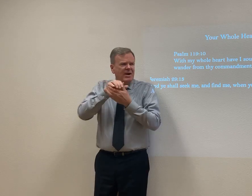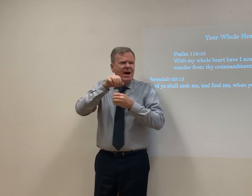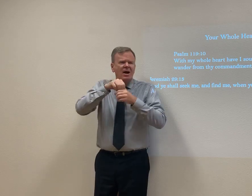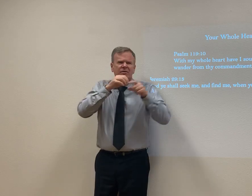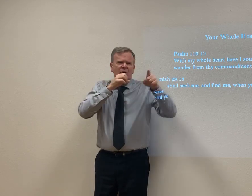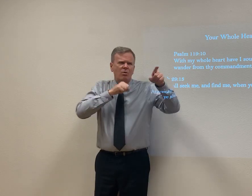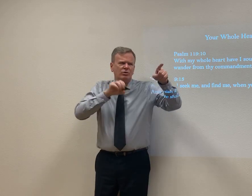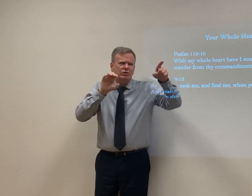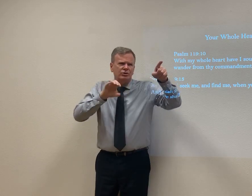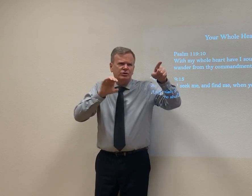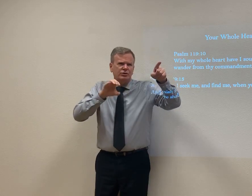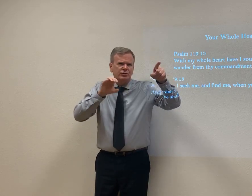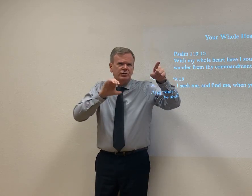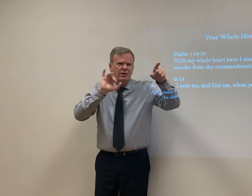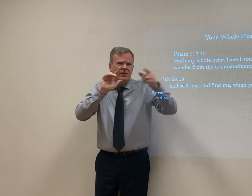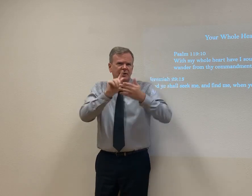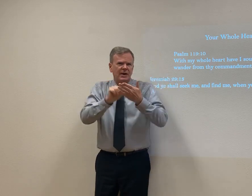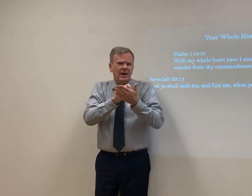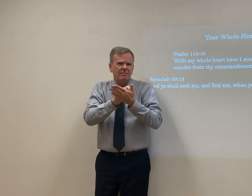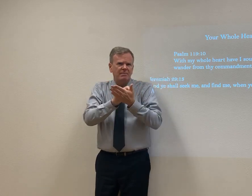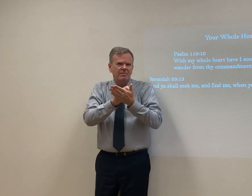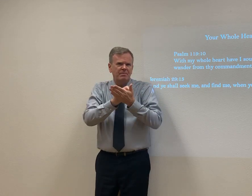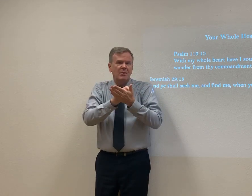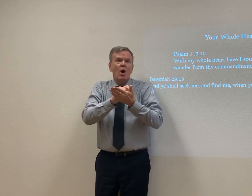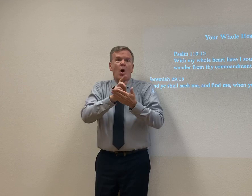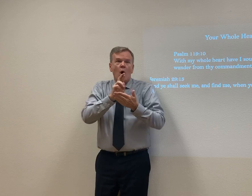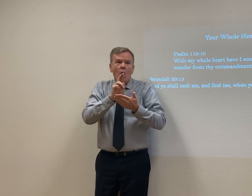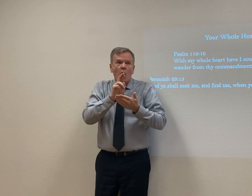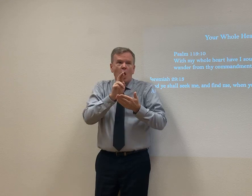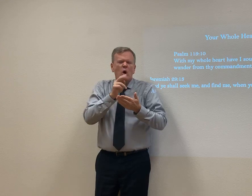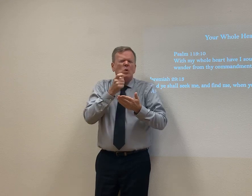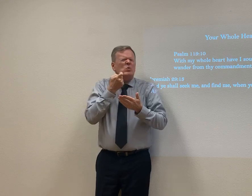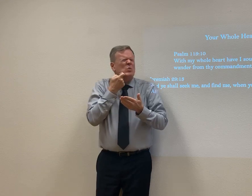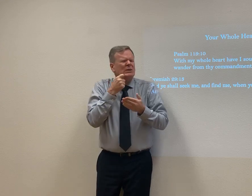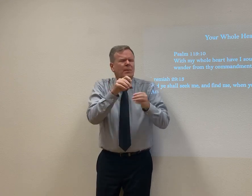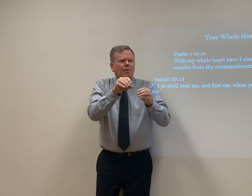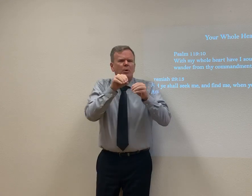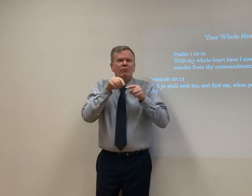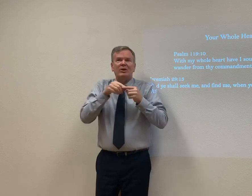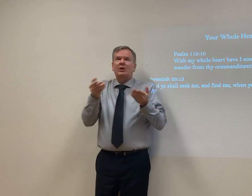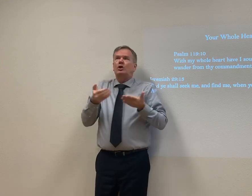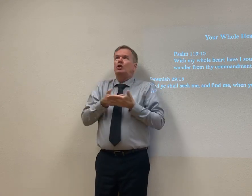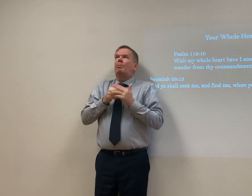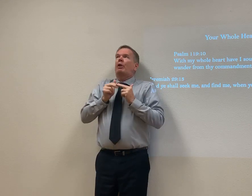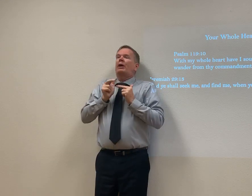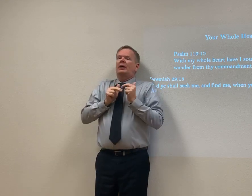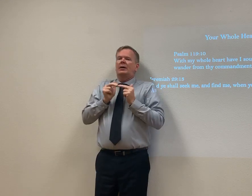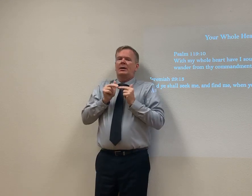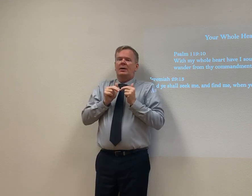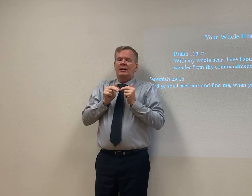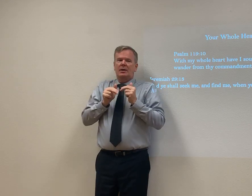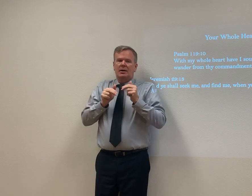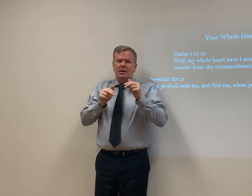I believe we were in the old sanctuary at the time. We were at the old sanctuary. Or we had just moved to the new building here.